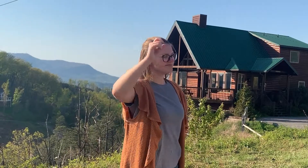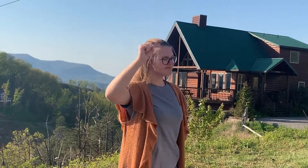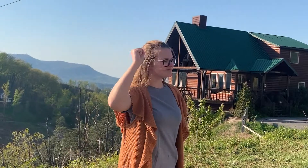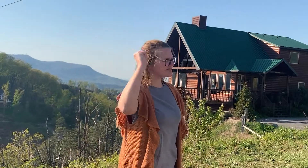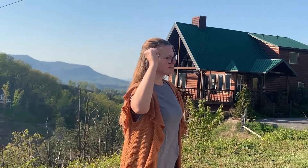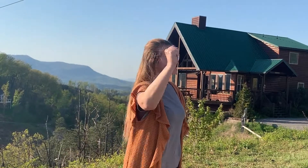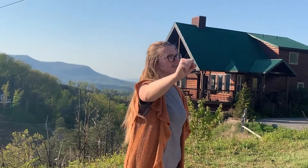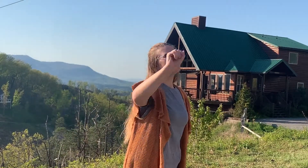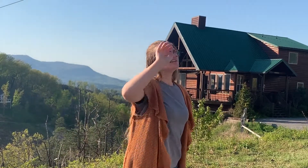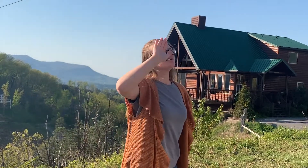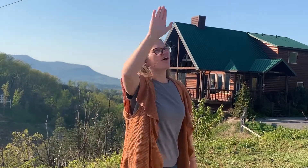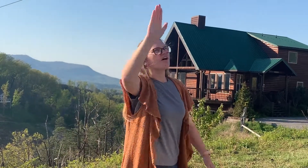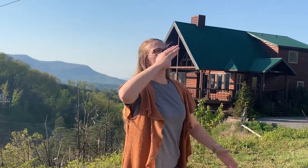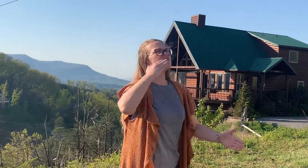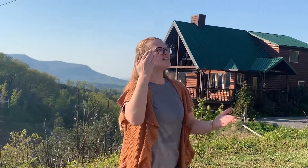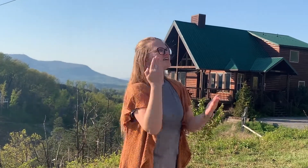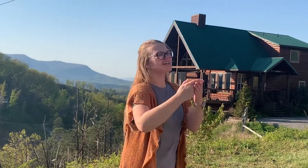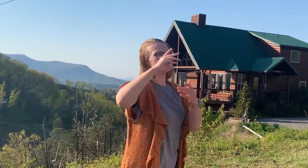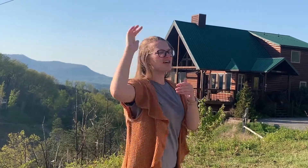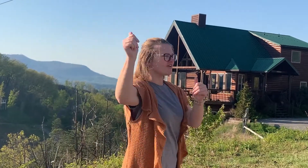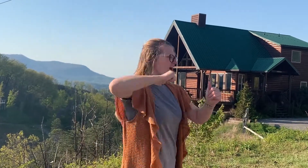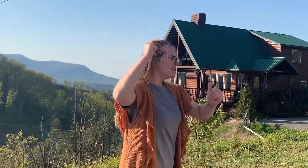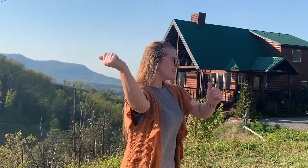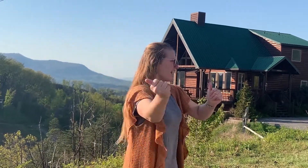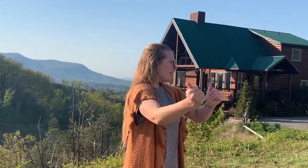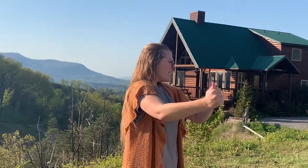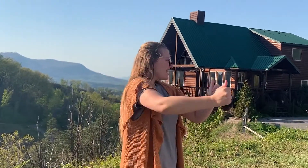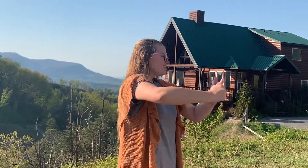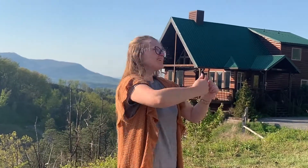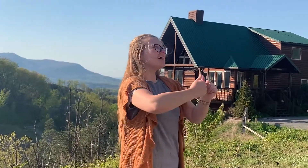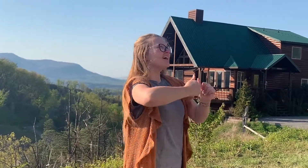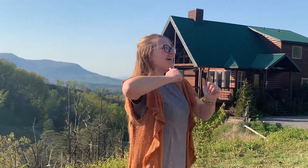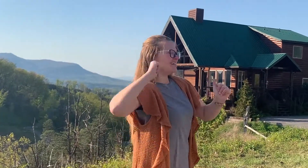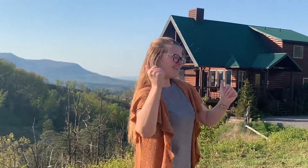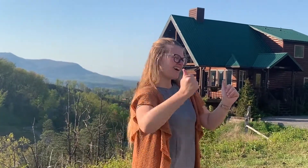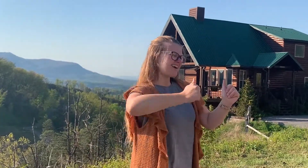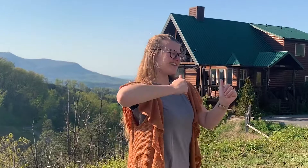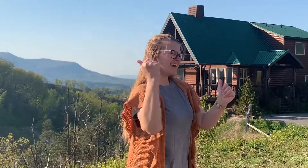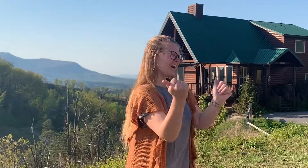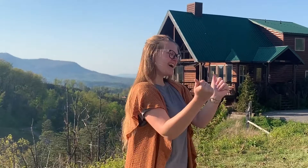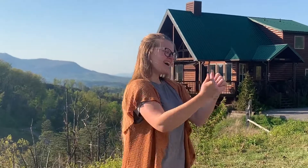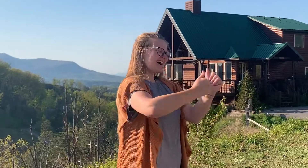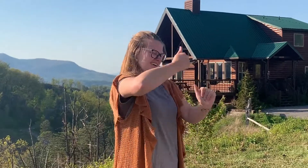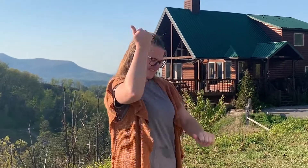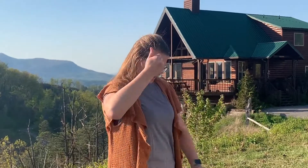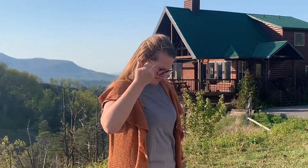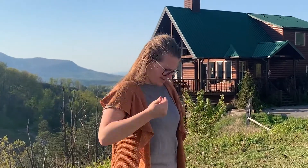Your goodness is running after. It's running after me.